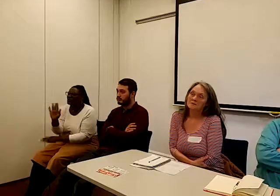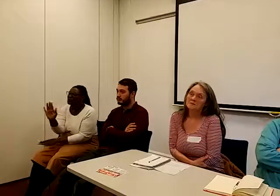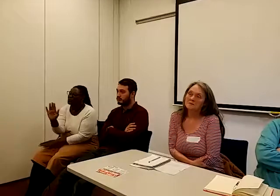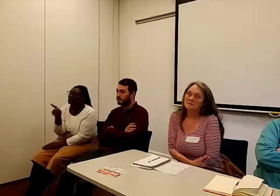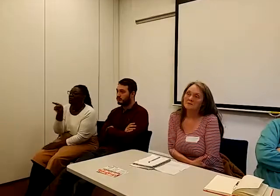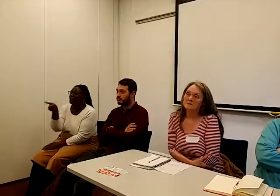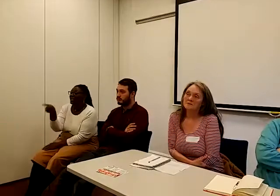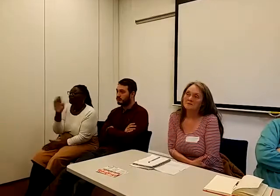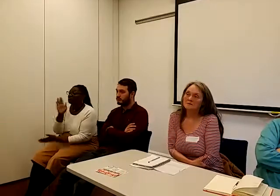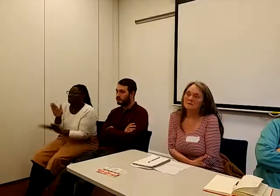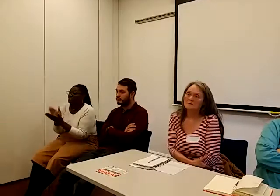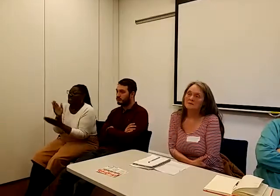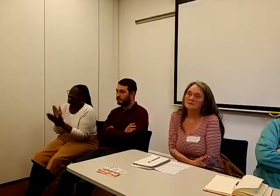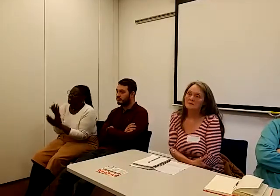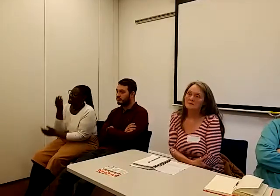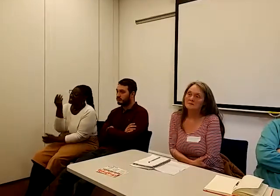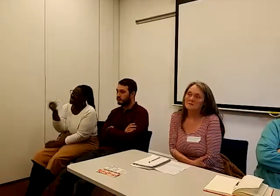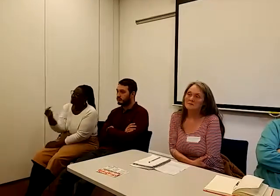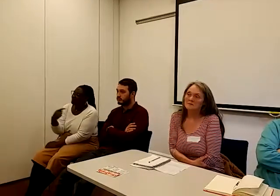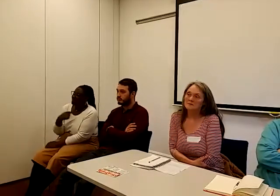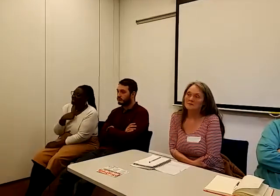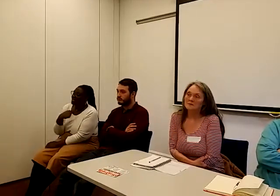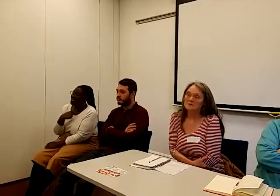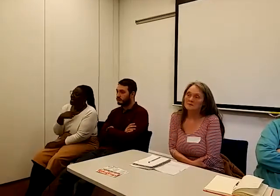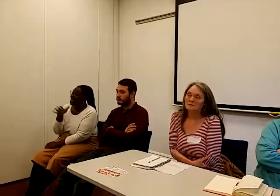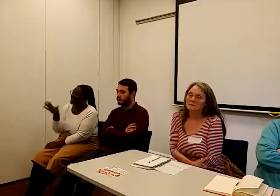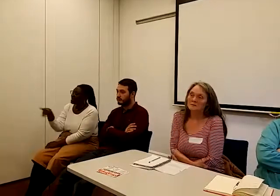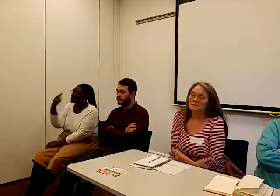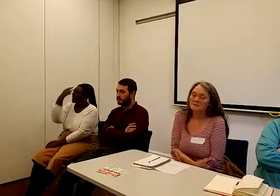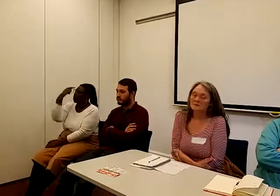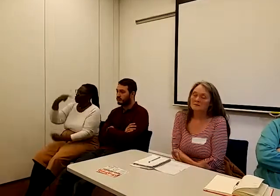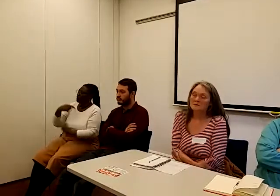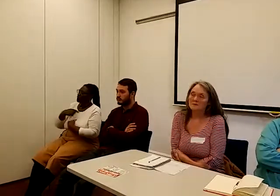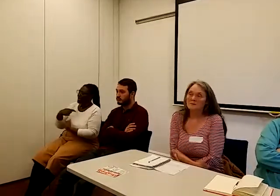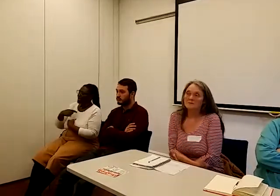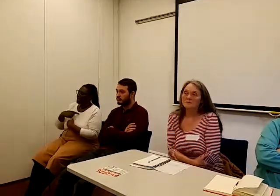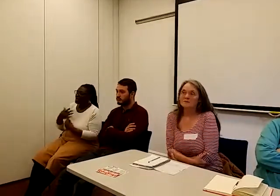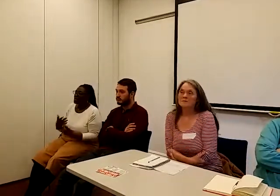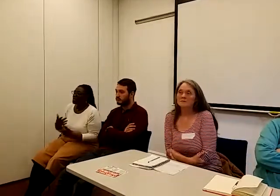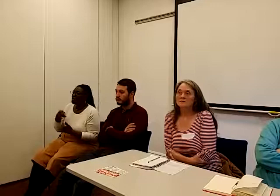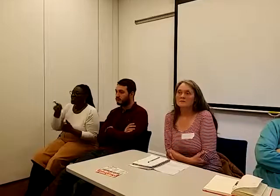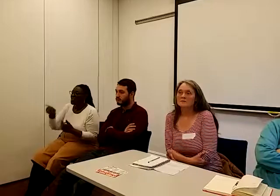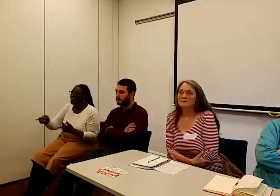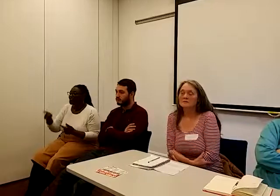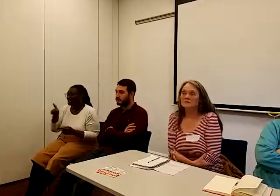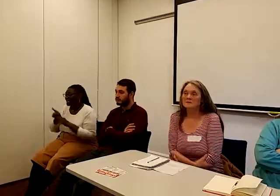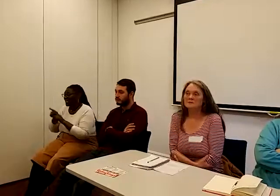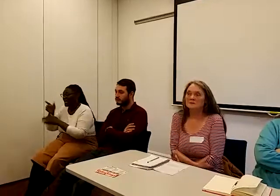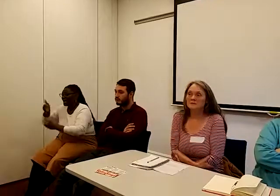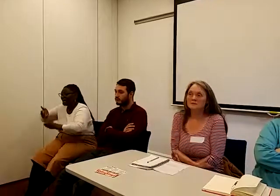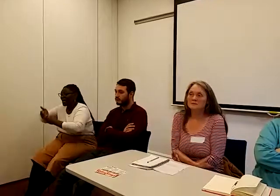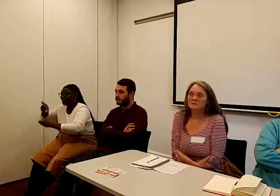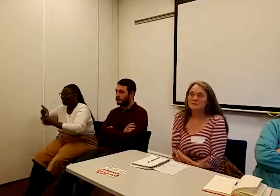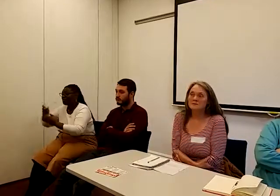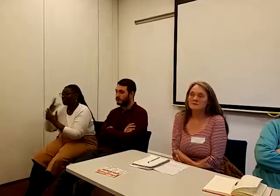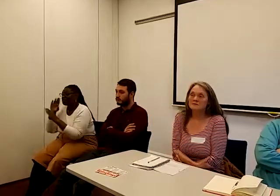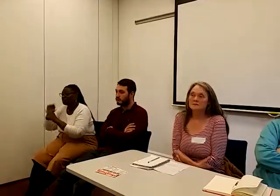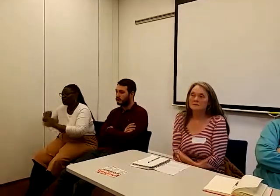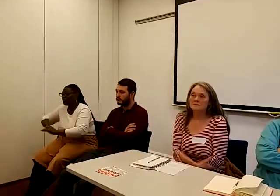but for some of us, and I'm distancing it from me, the same barriers that stop us from coming